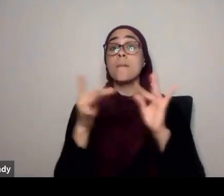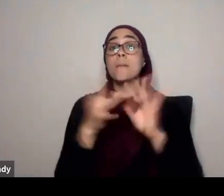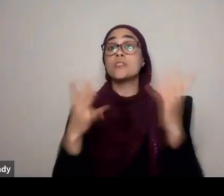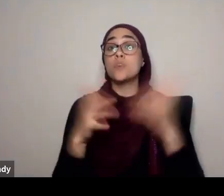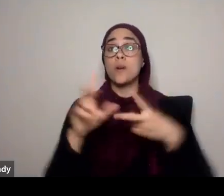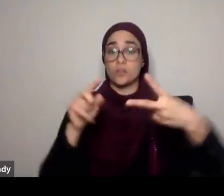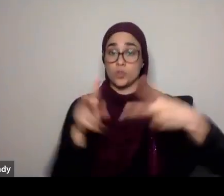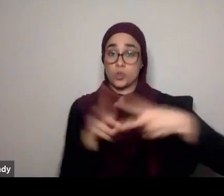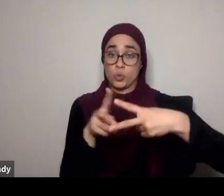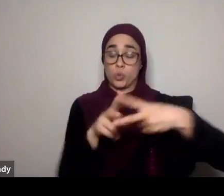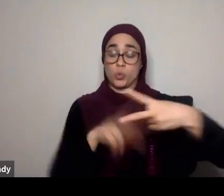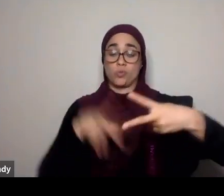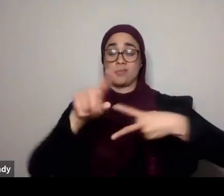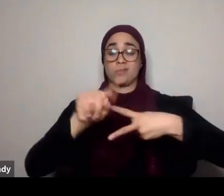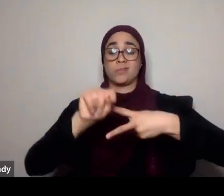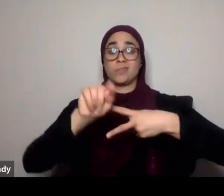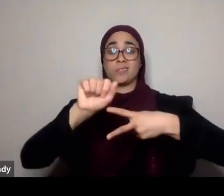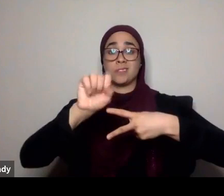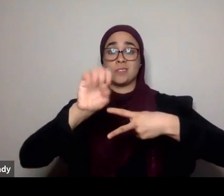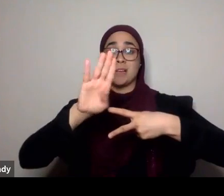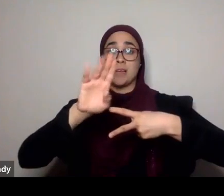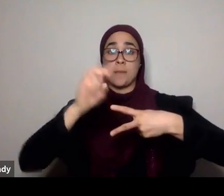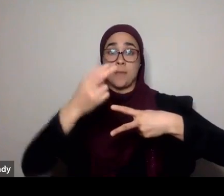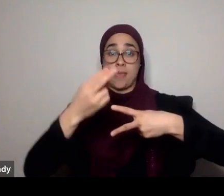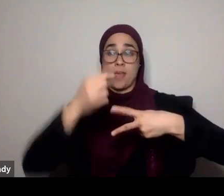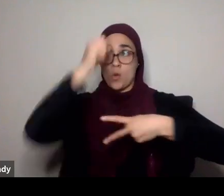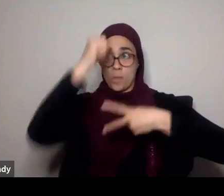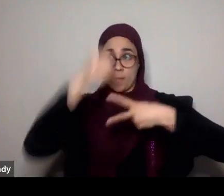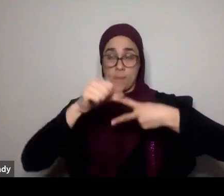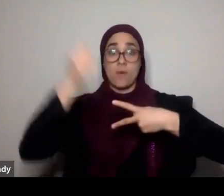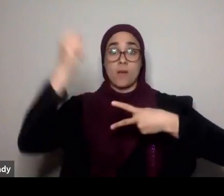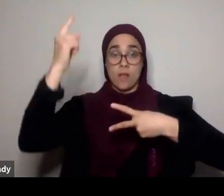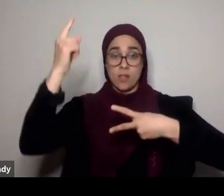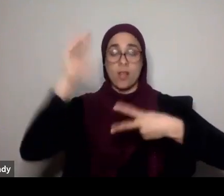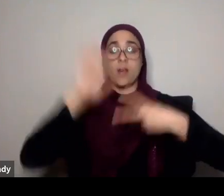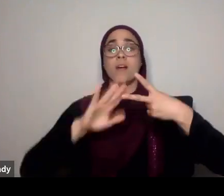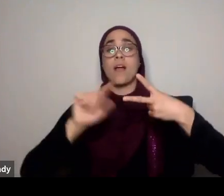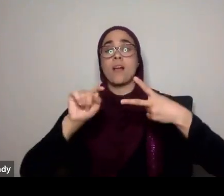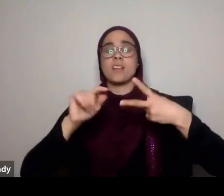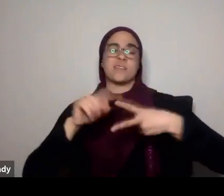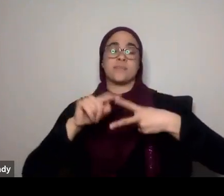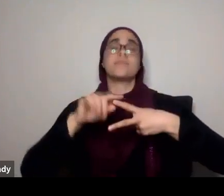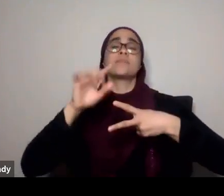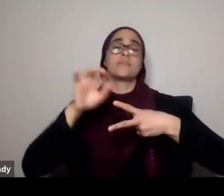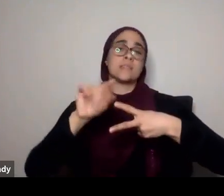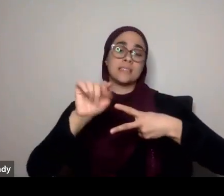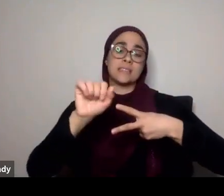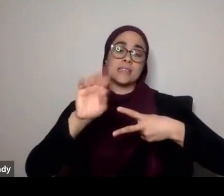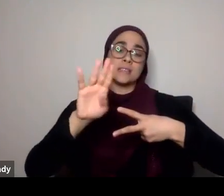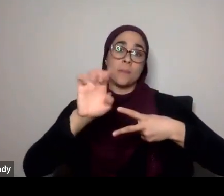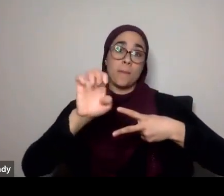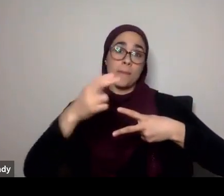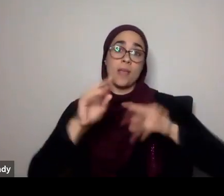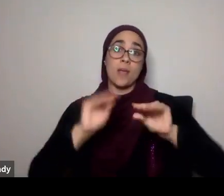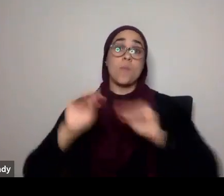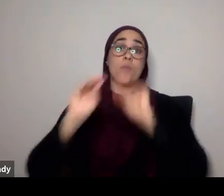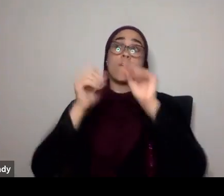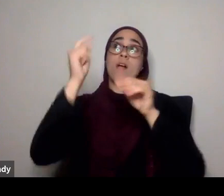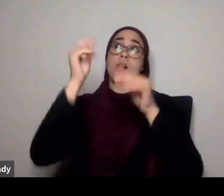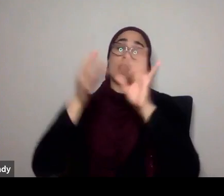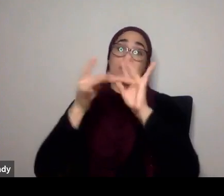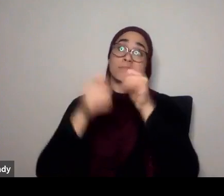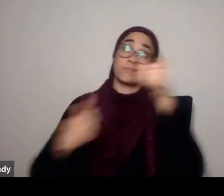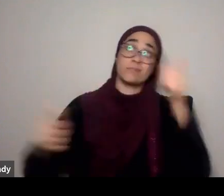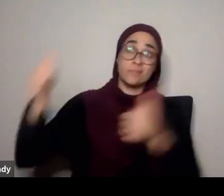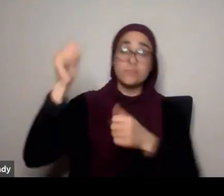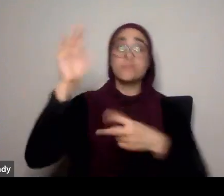dhikr. You engaging in tasbih, and you engaging in dhikr, are what will open up your heart, and mind, and your soul,